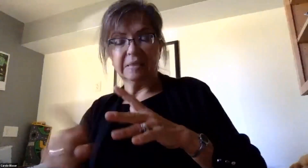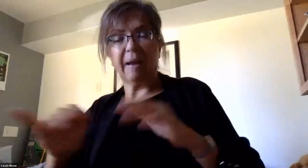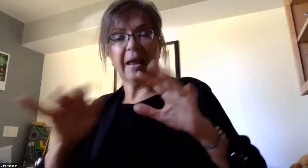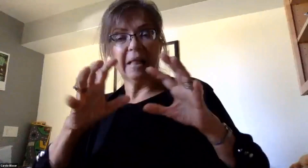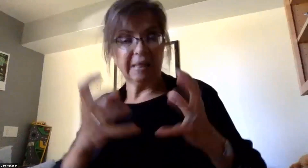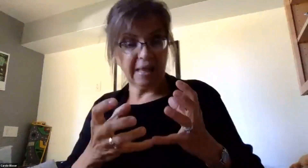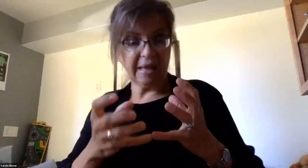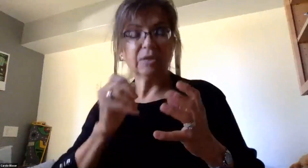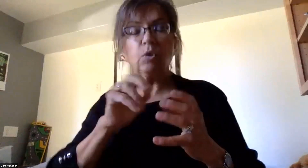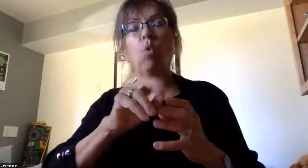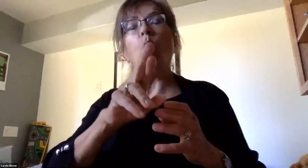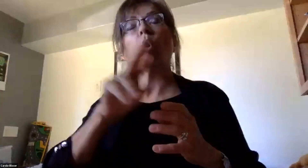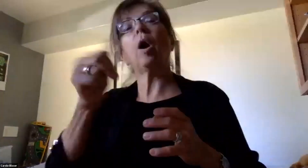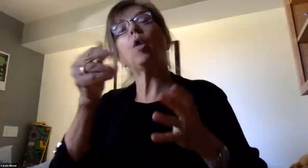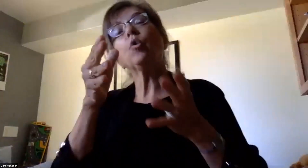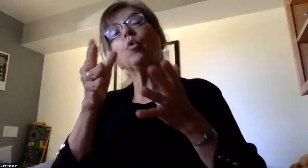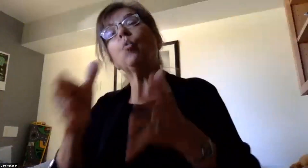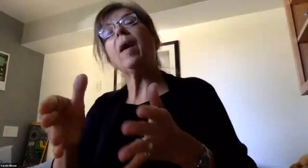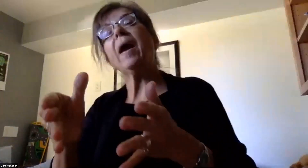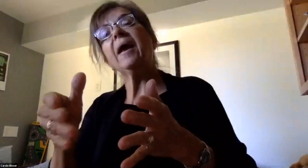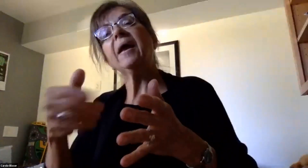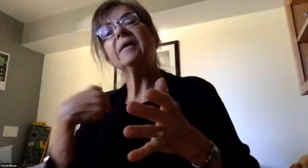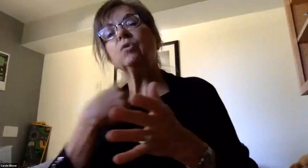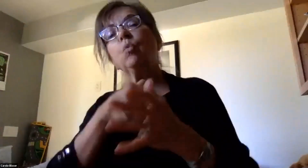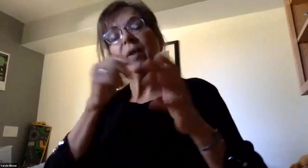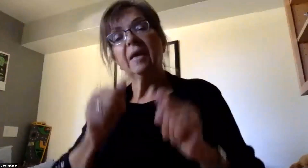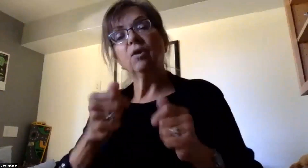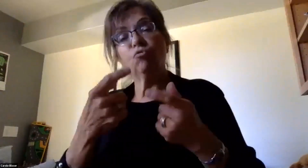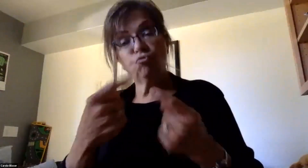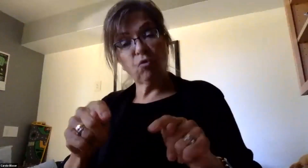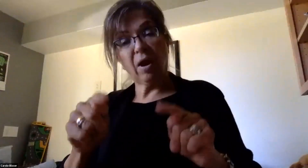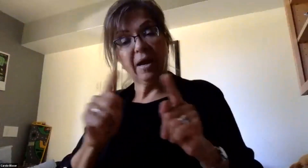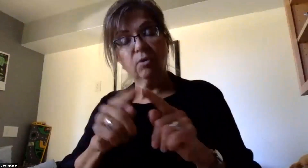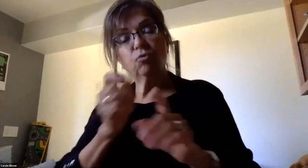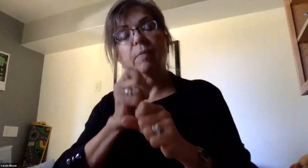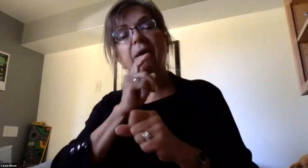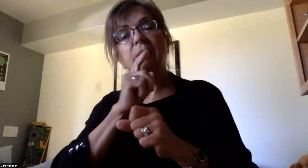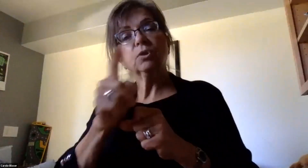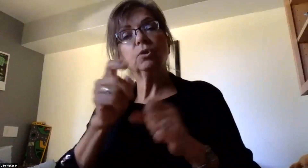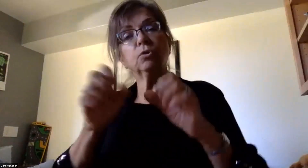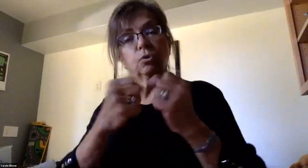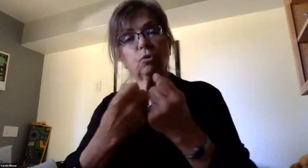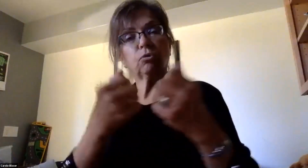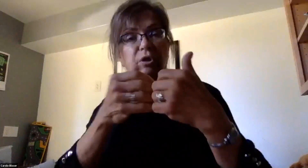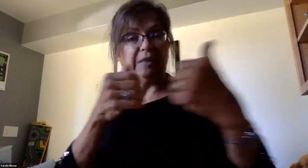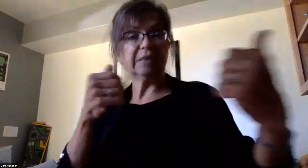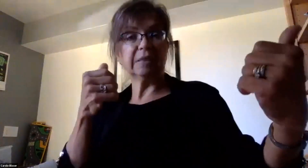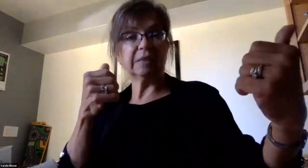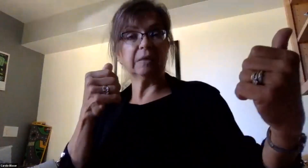buildings will be allowed to implement to ensure social distancing during those drills.